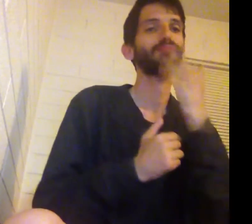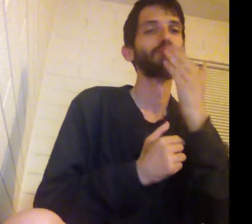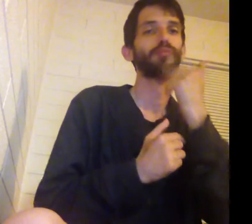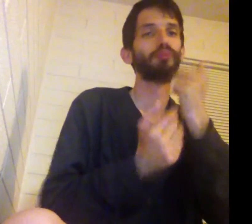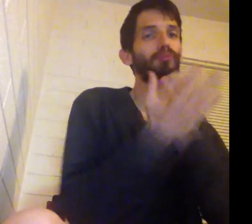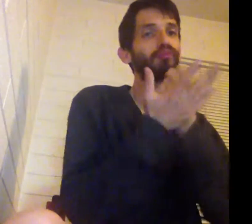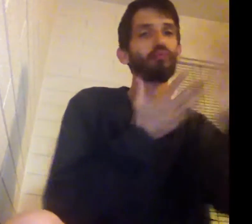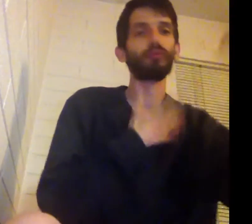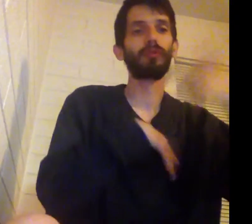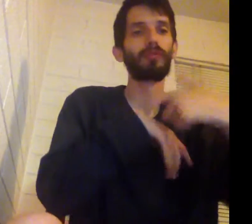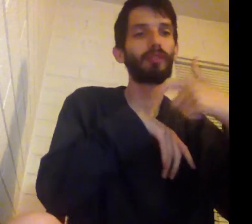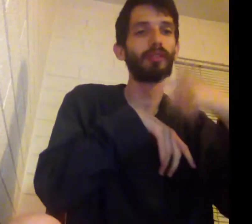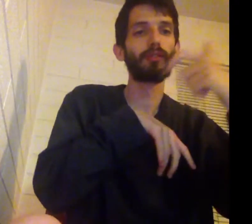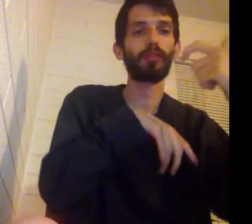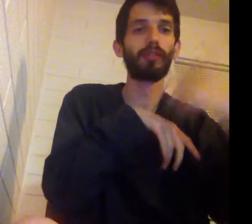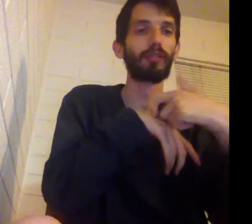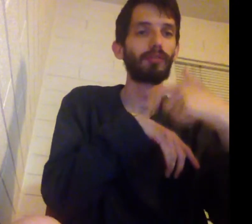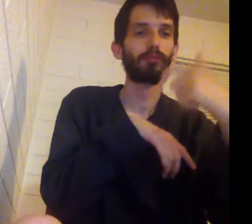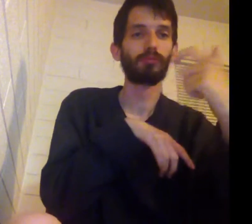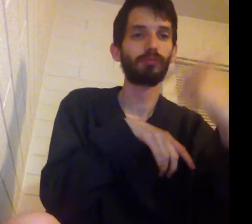baby it's a waste of time